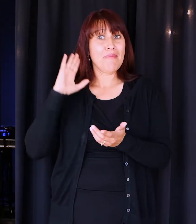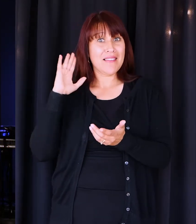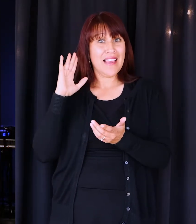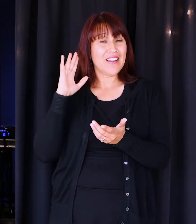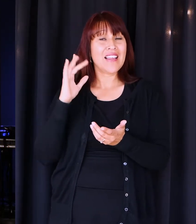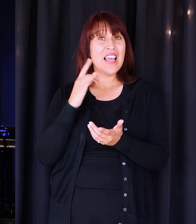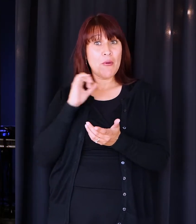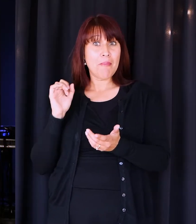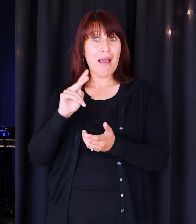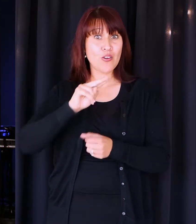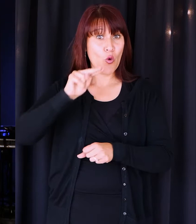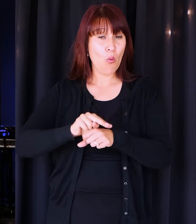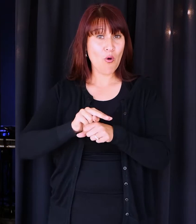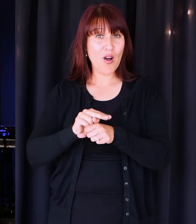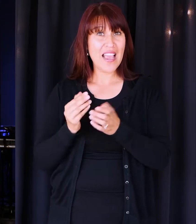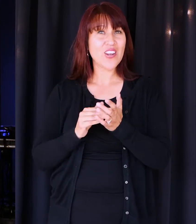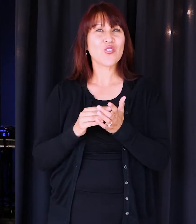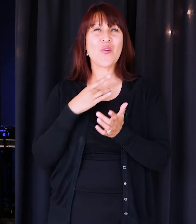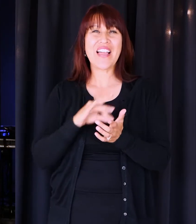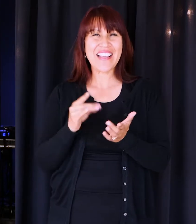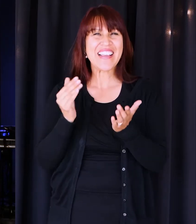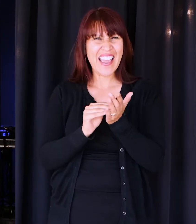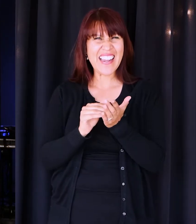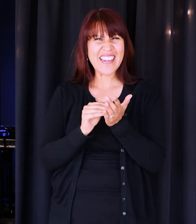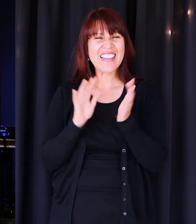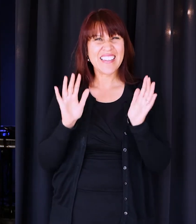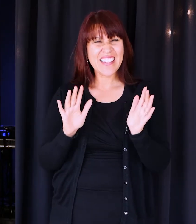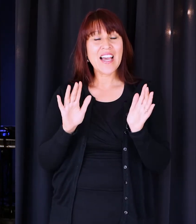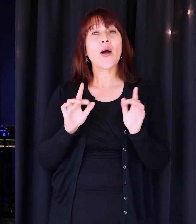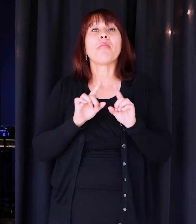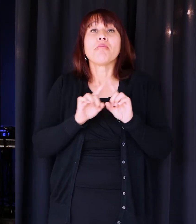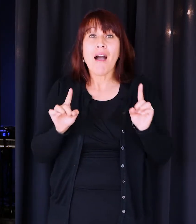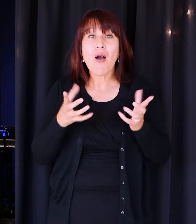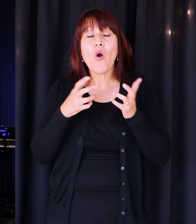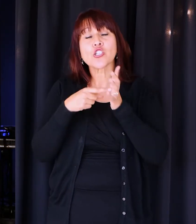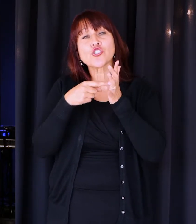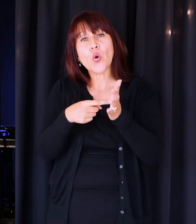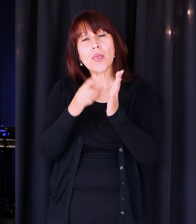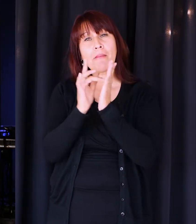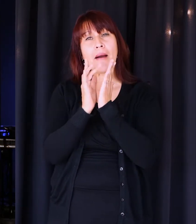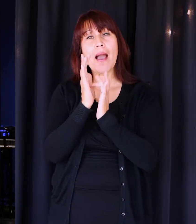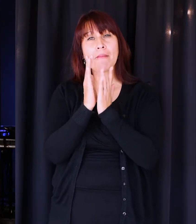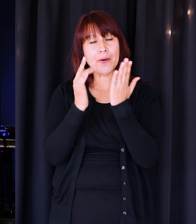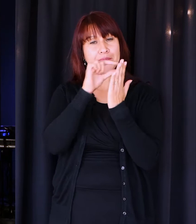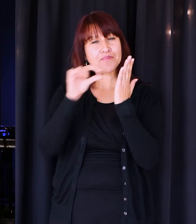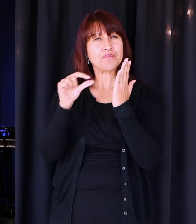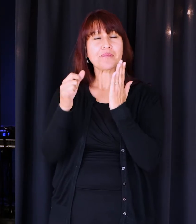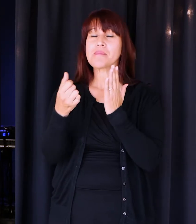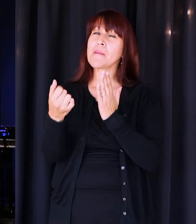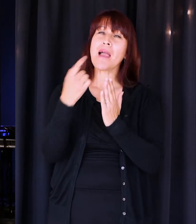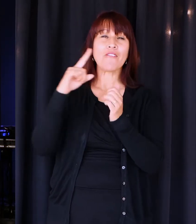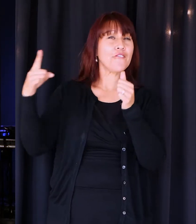you go back to it now, you won't like it either. But I also want to show you in scripture, if we go back to the very